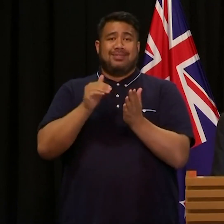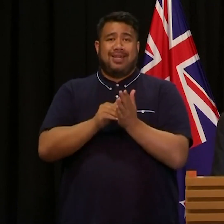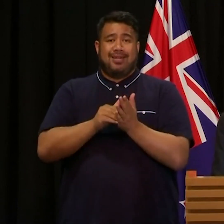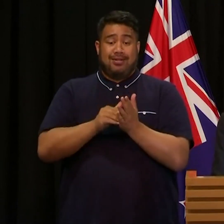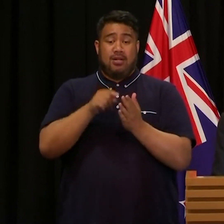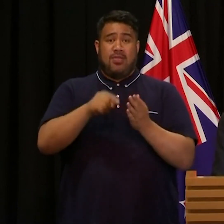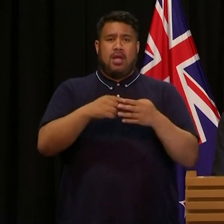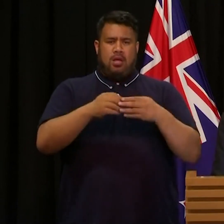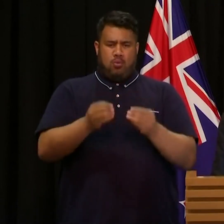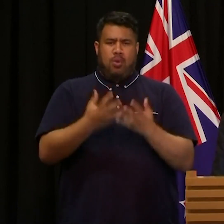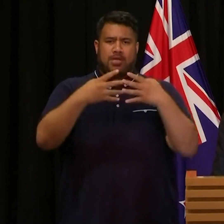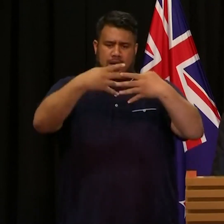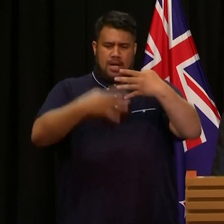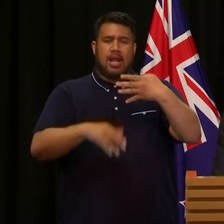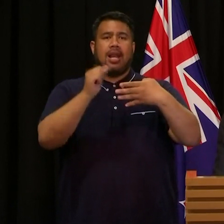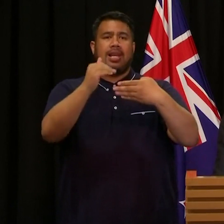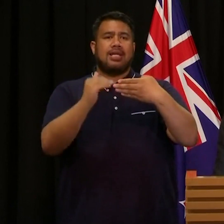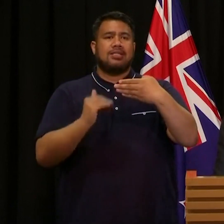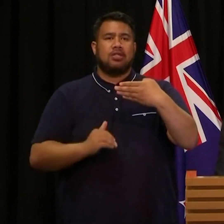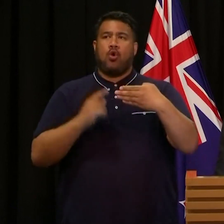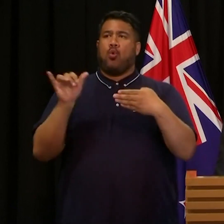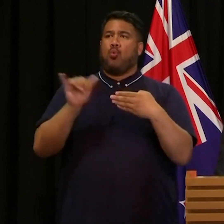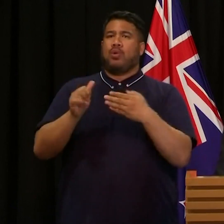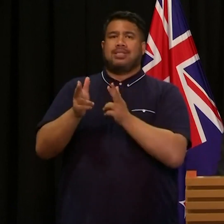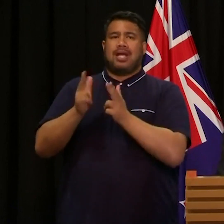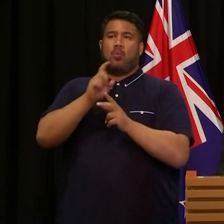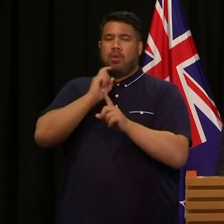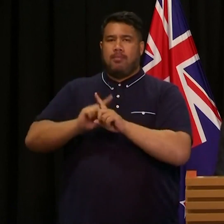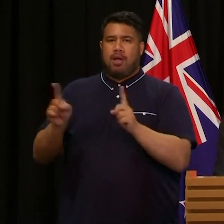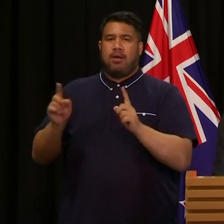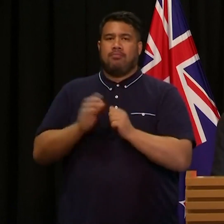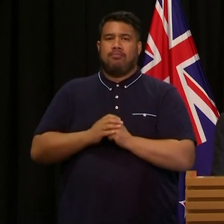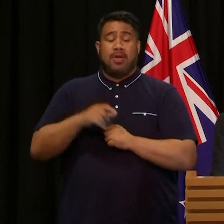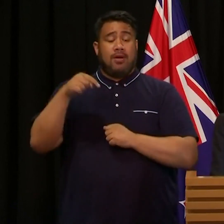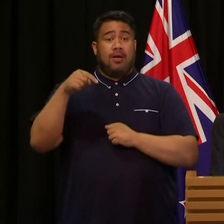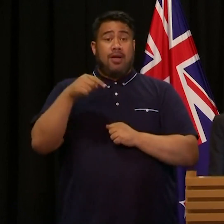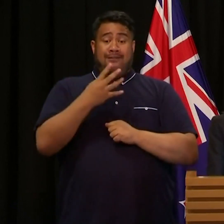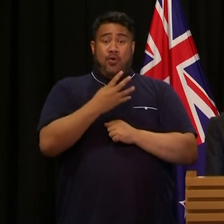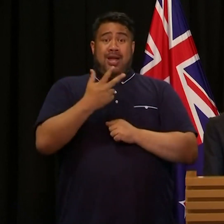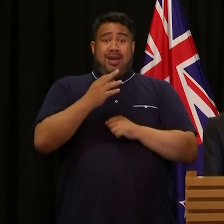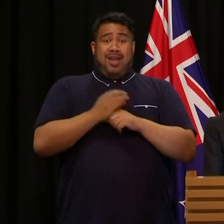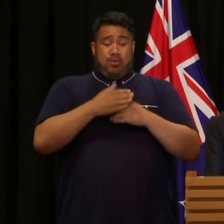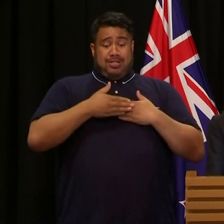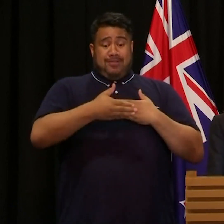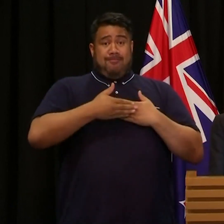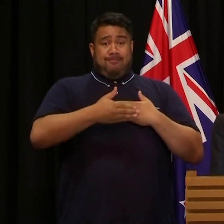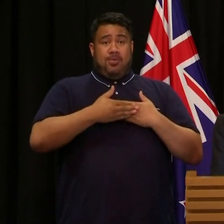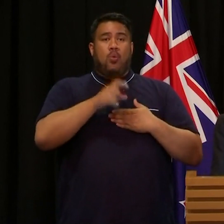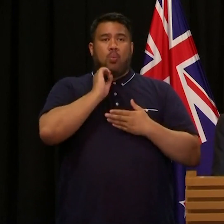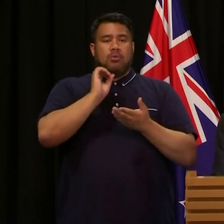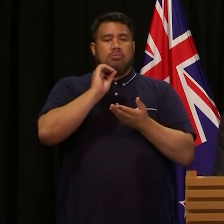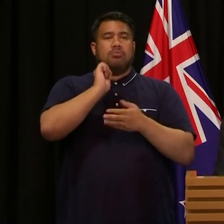ban. In the next 48 hours, a form will be available on this site that we are asking these gun owners to complete,